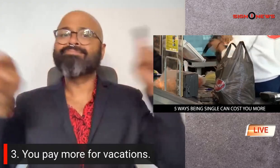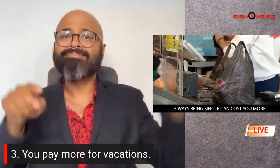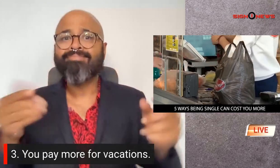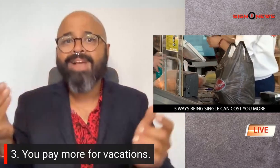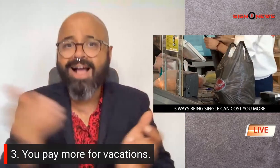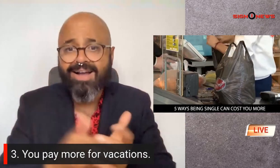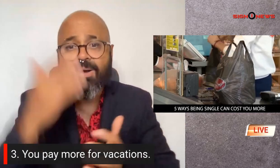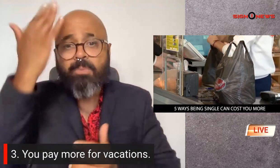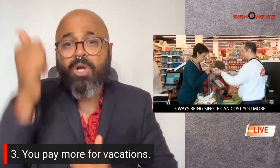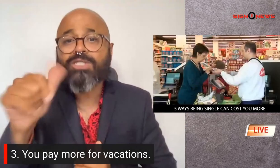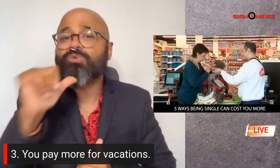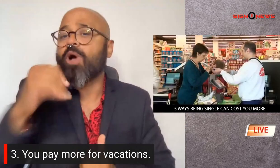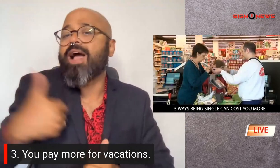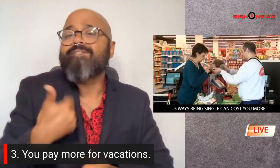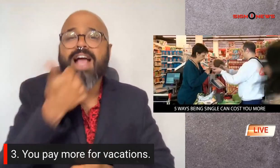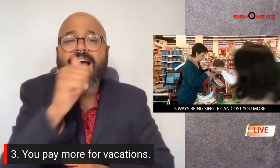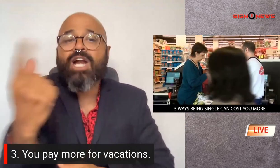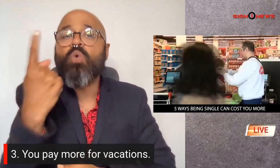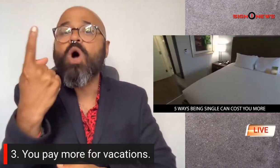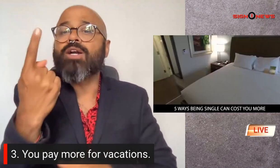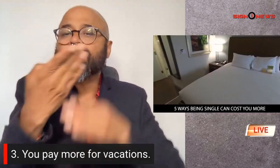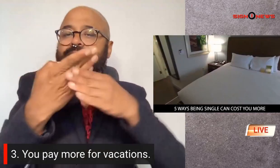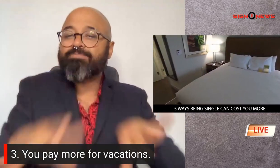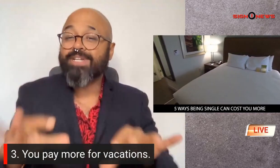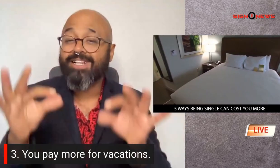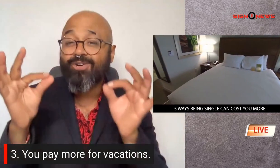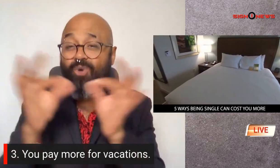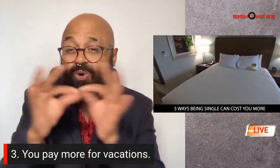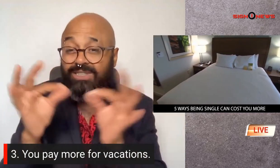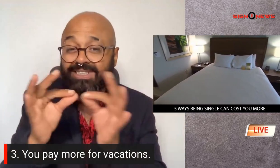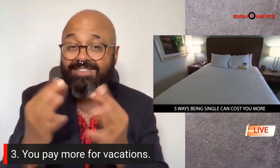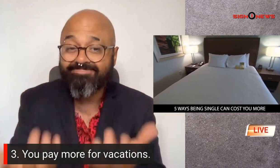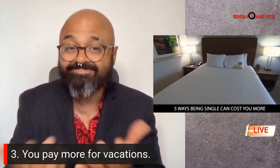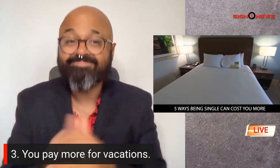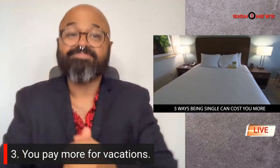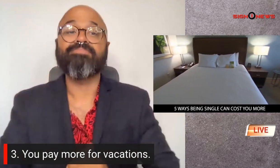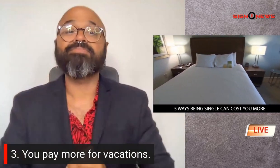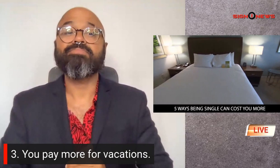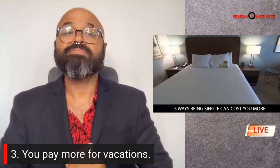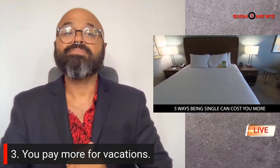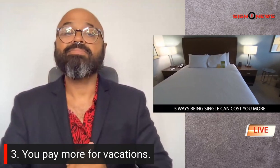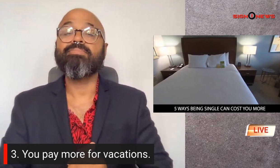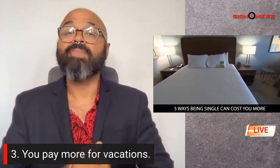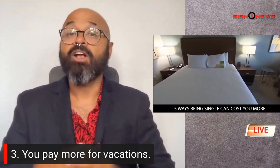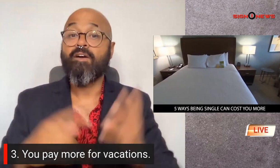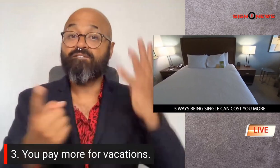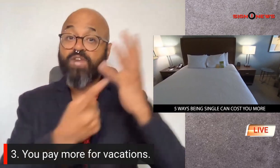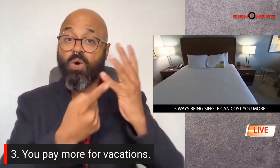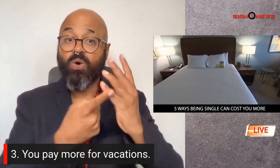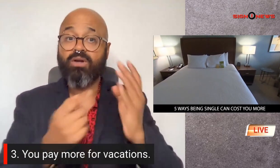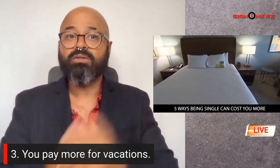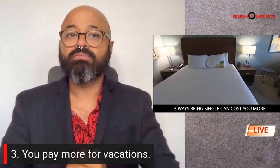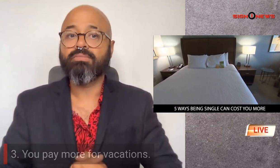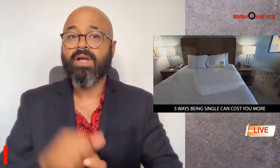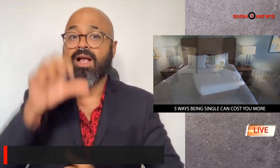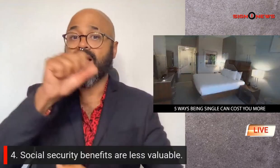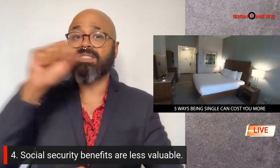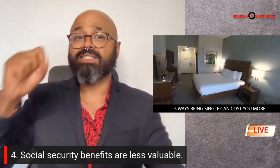again because you don't have anyone to split costs with four social